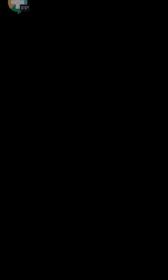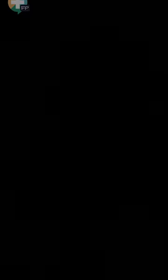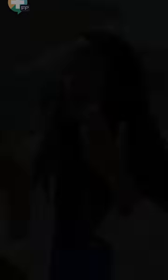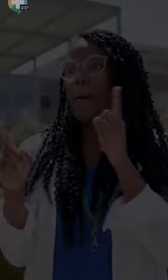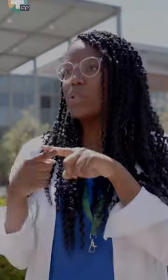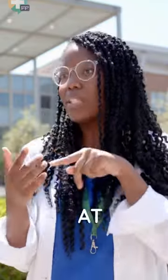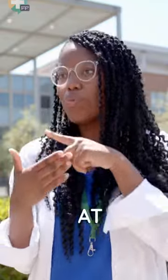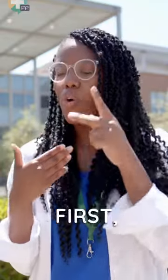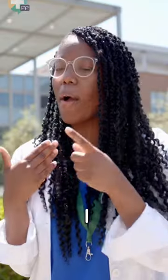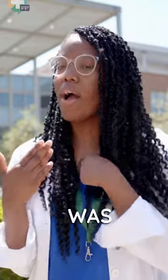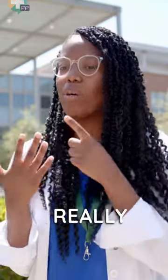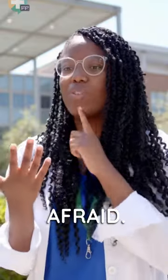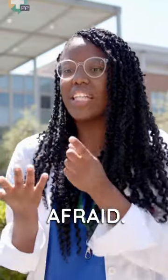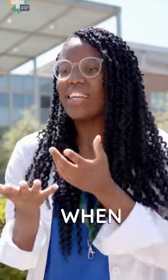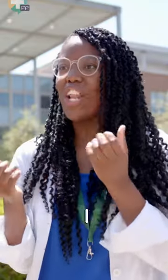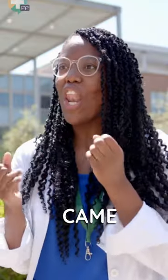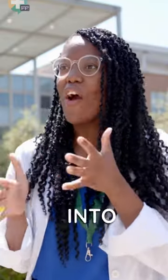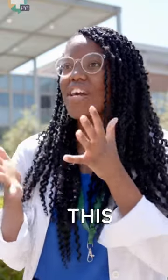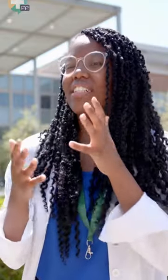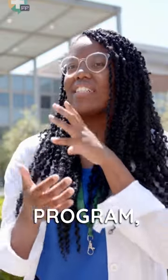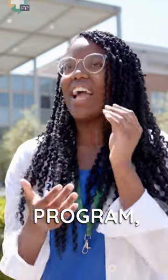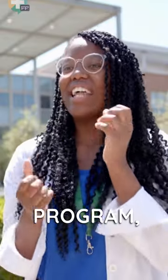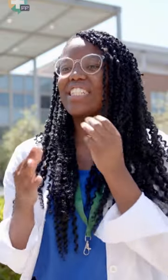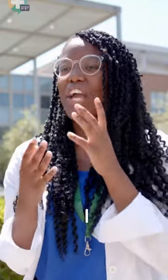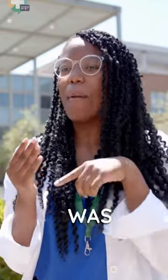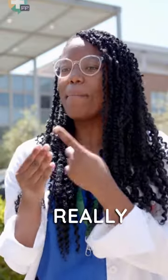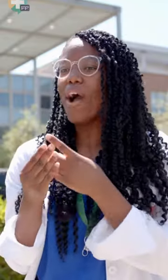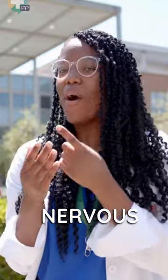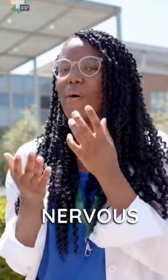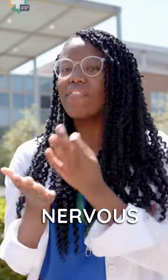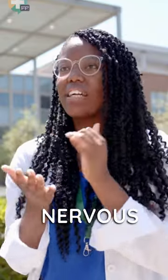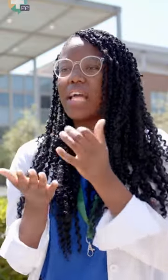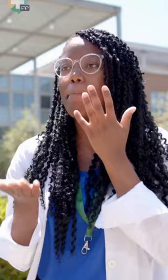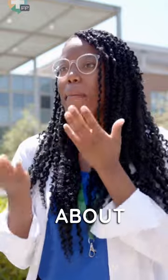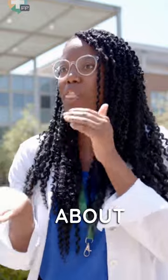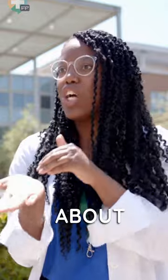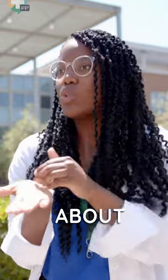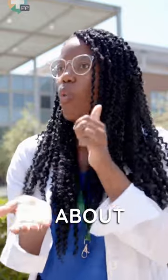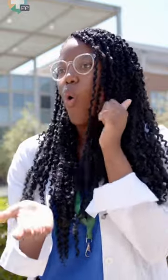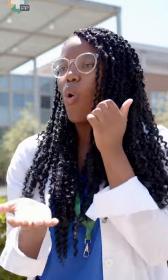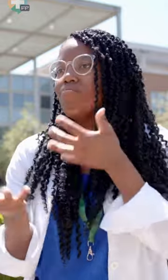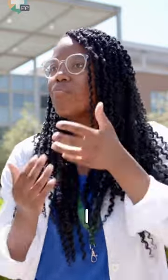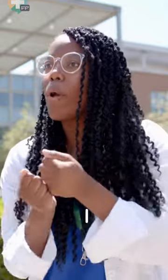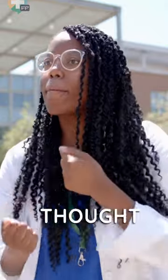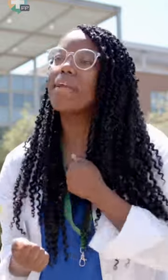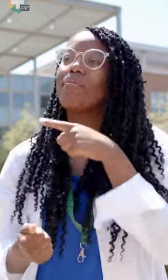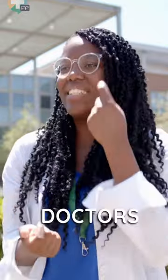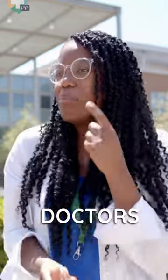Doctors at first I was really afraid when I came into this program. I was really nervous about I thought the doctors